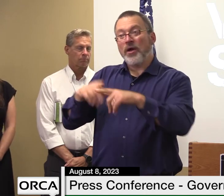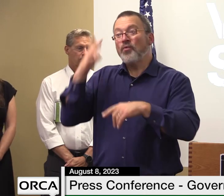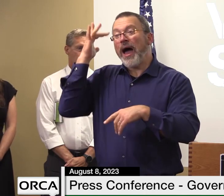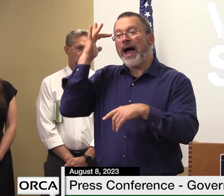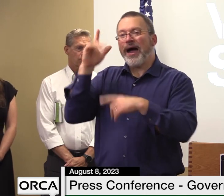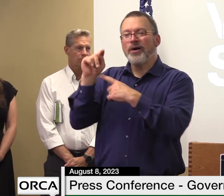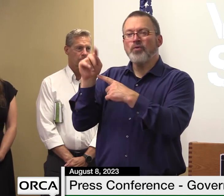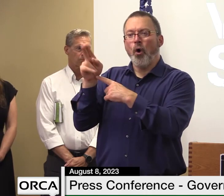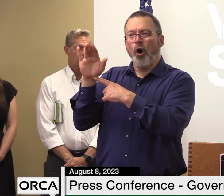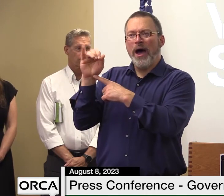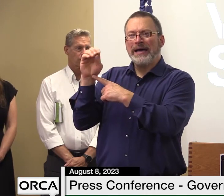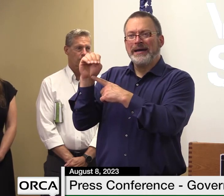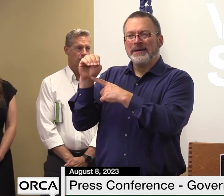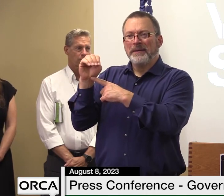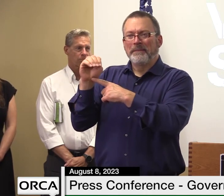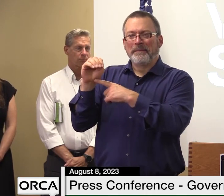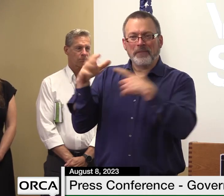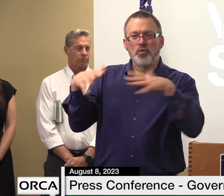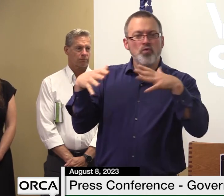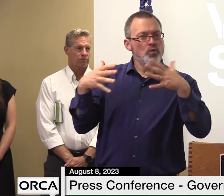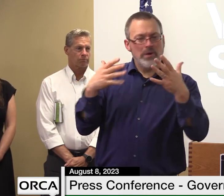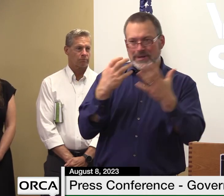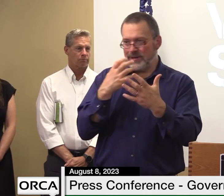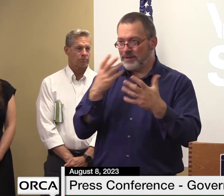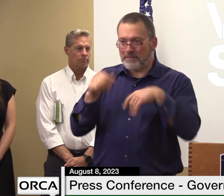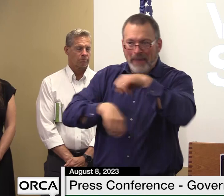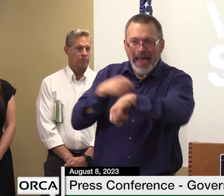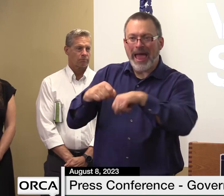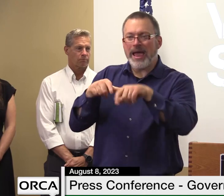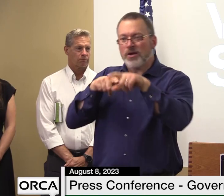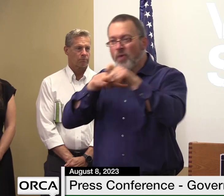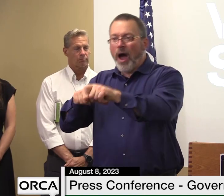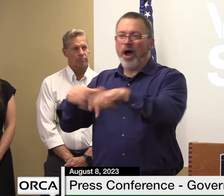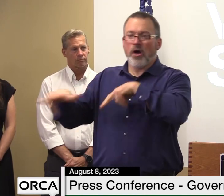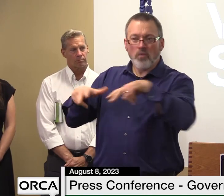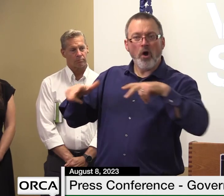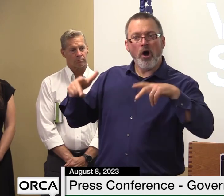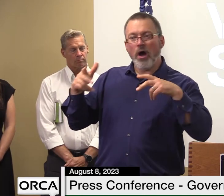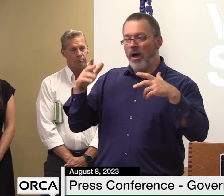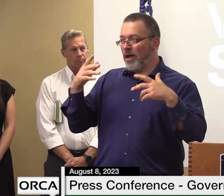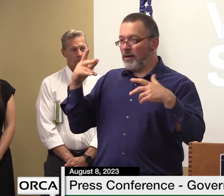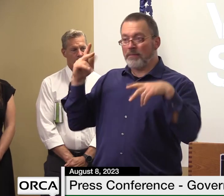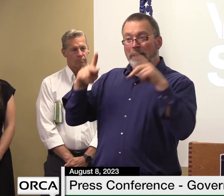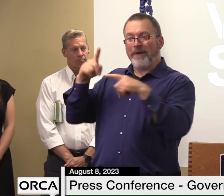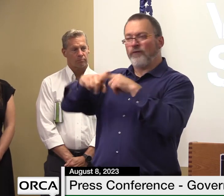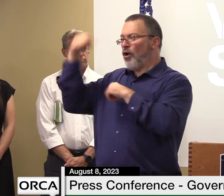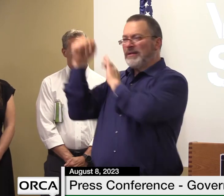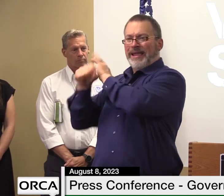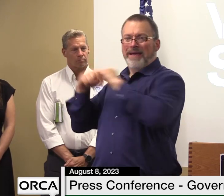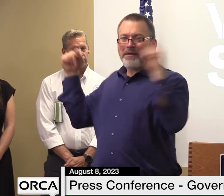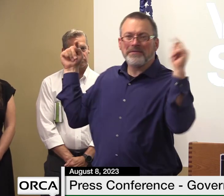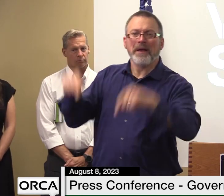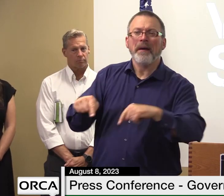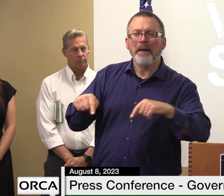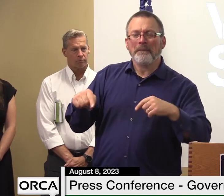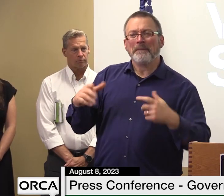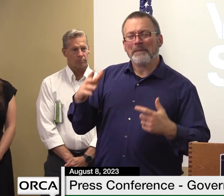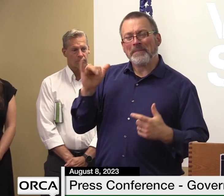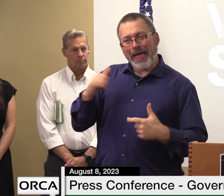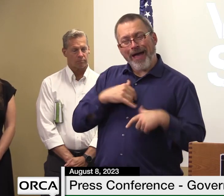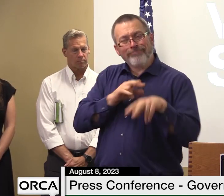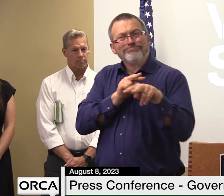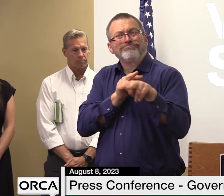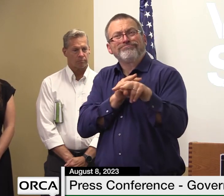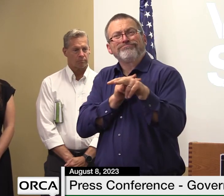for their economic development and uh and so um personally you know it's it's discouraging